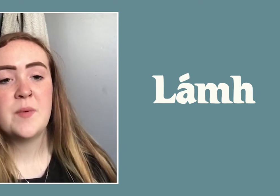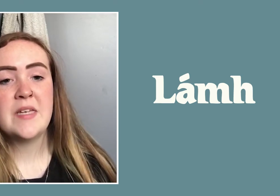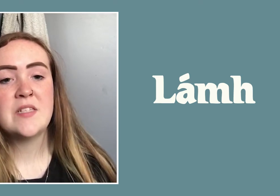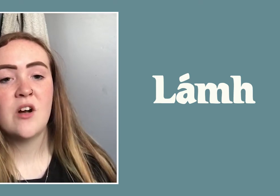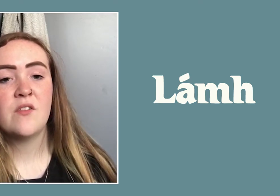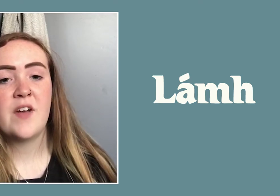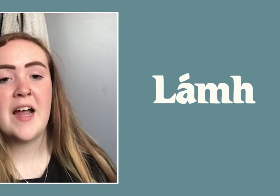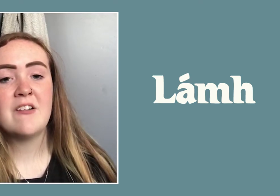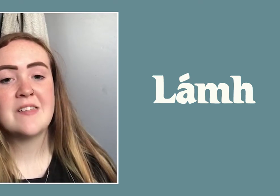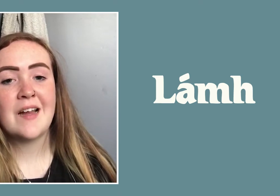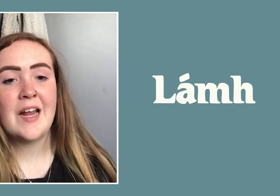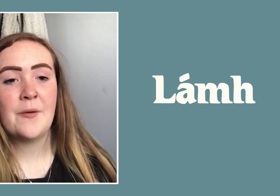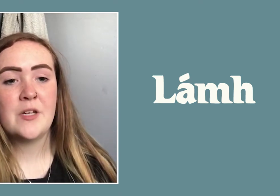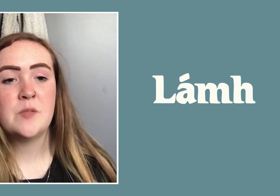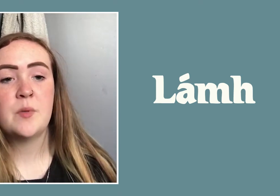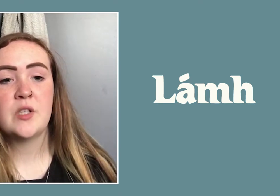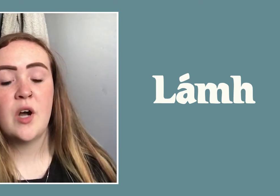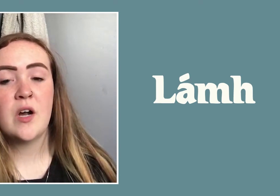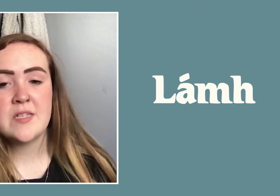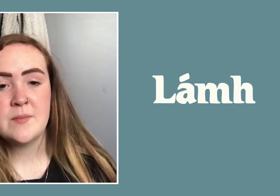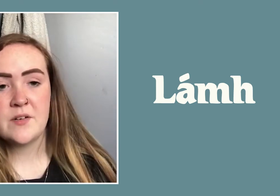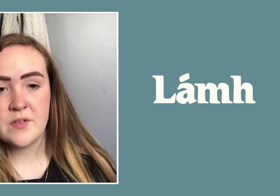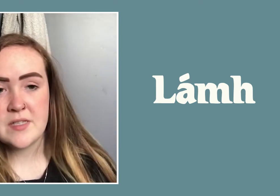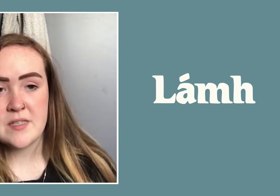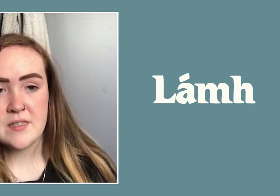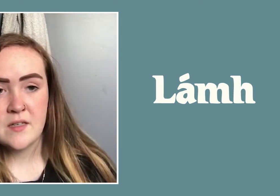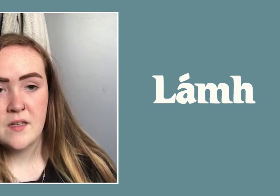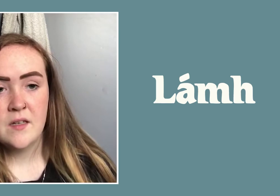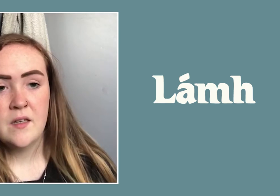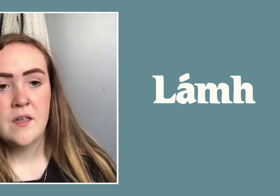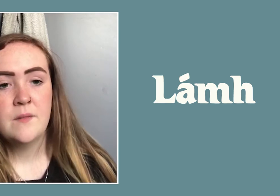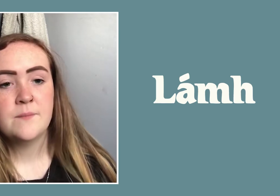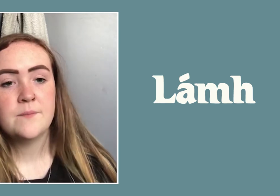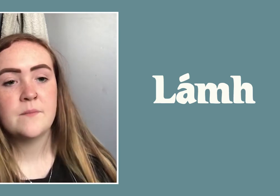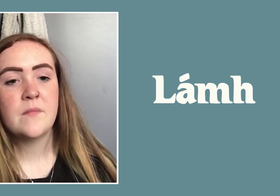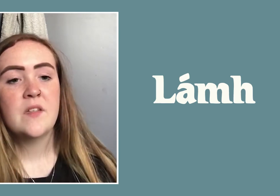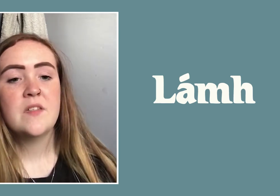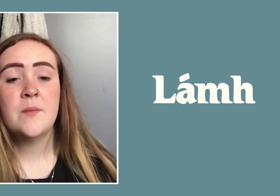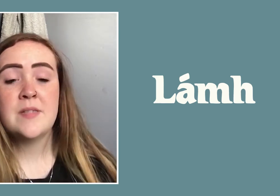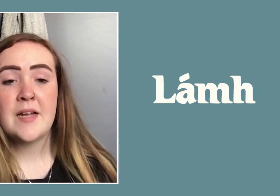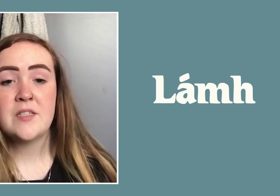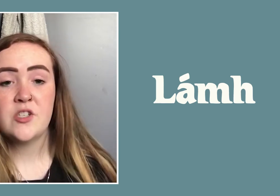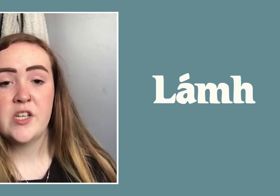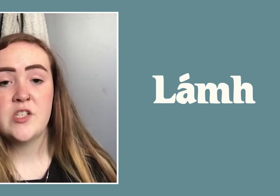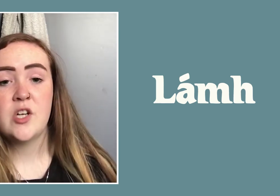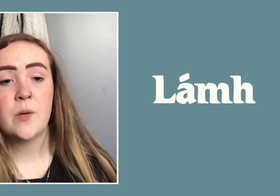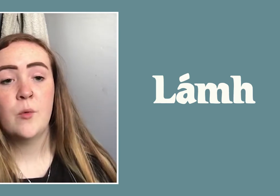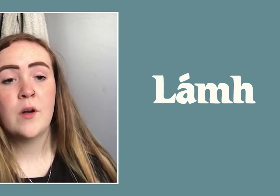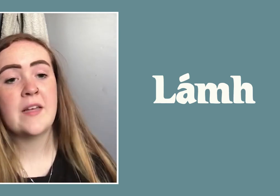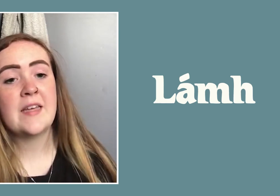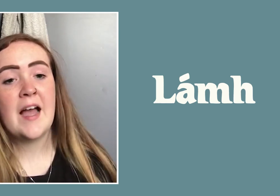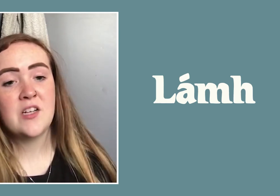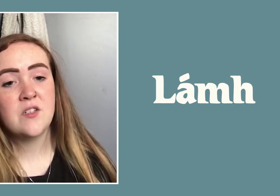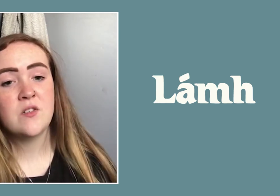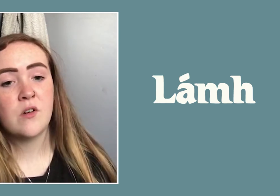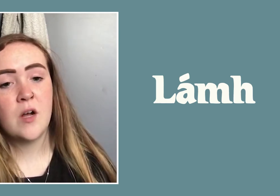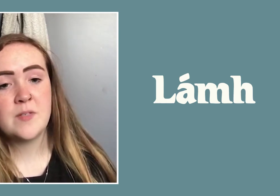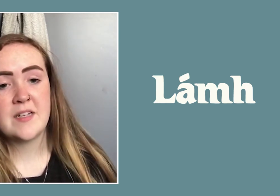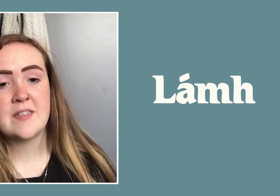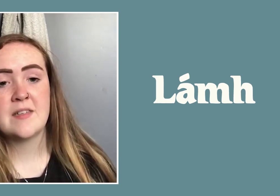based off of Irish sign language but there are some differences. Some signs are changed to look more like the actions or objects that